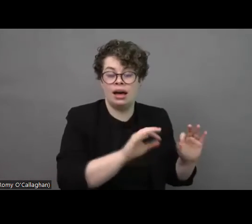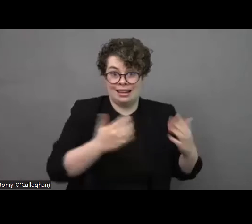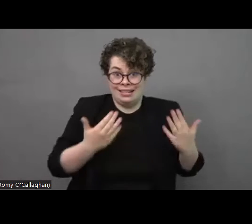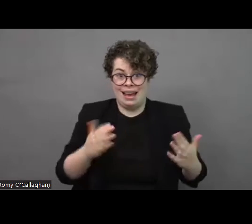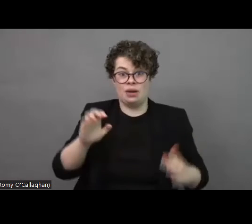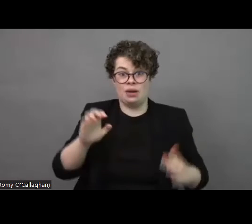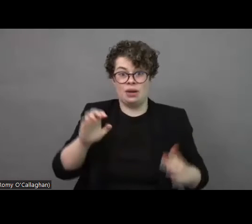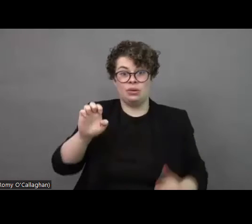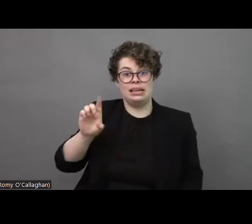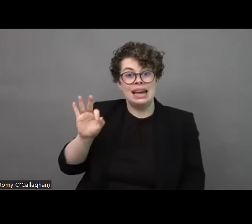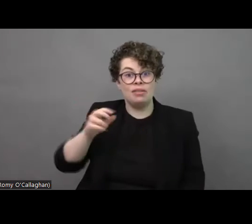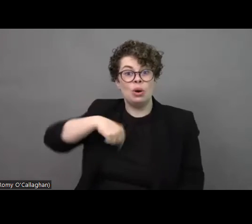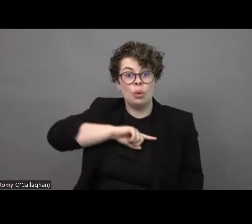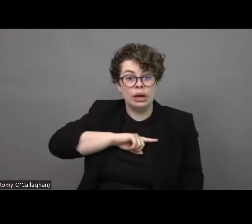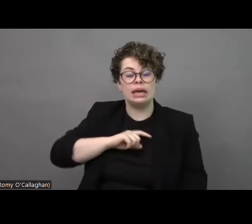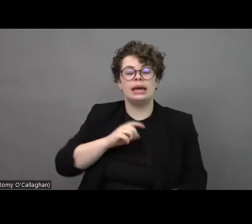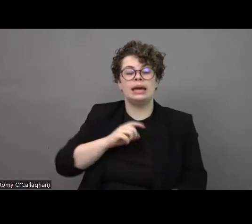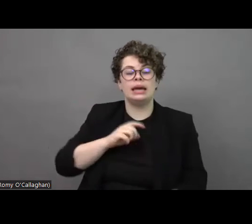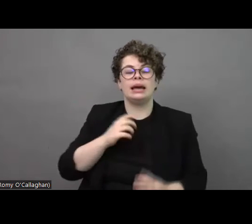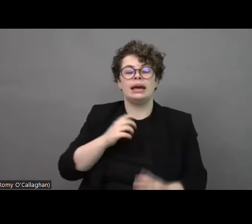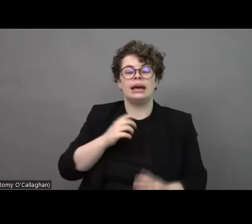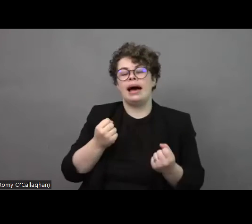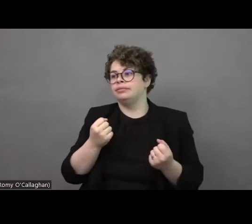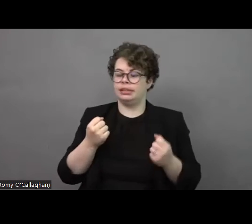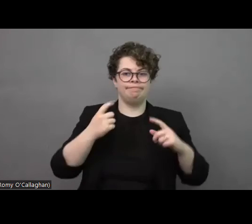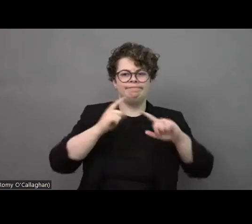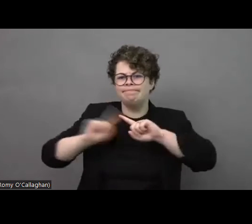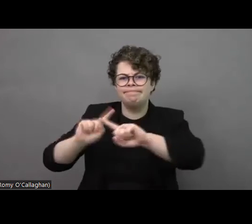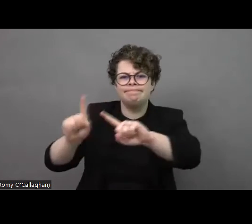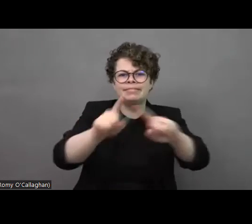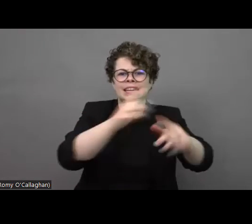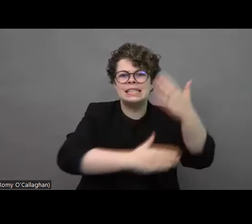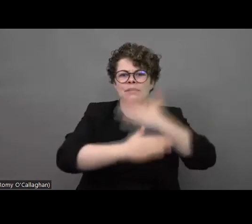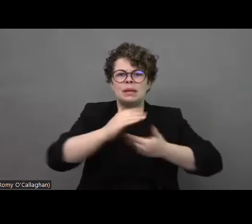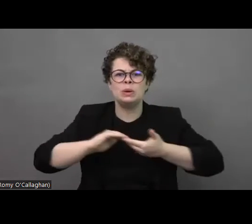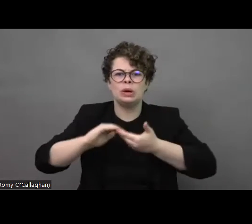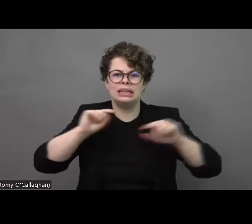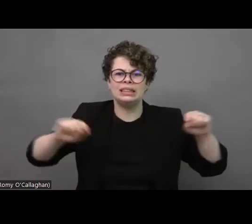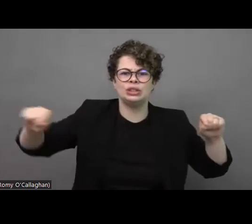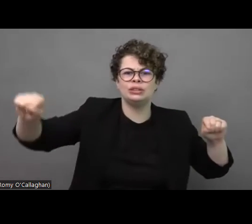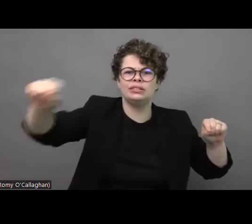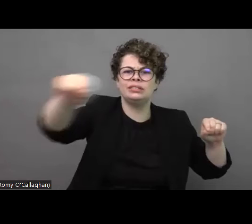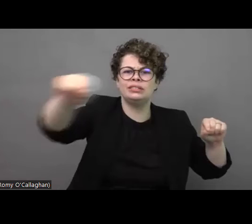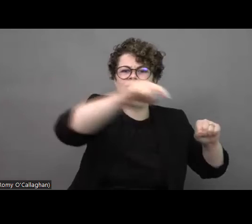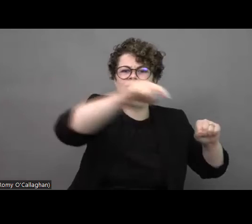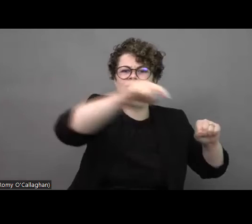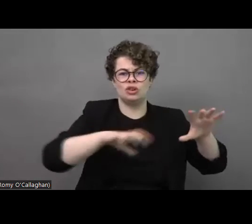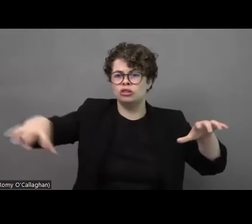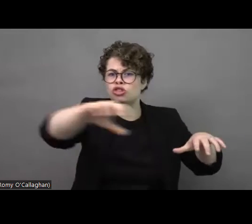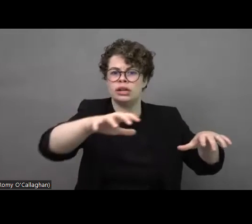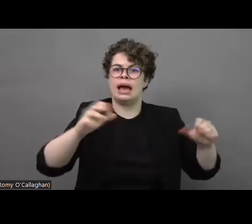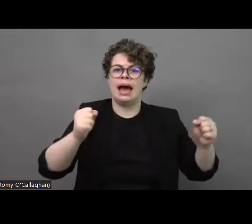organizing coordination system with all kinds of disability organizations in different countries